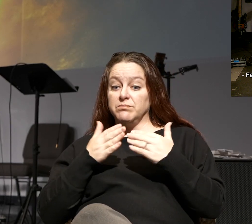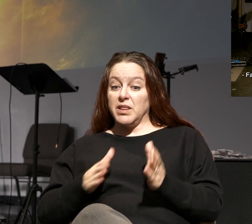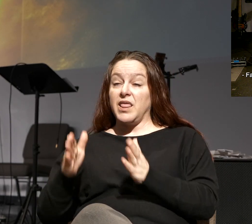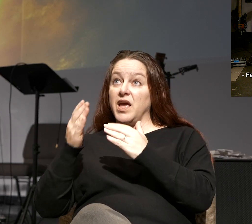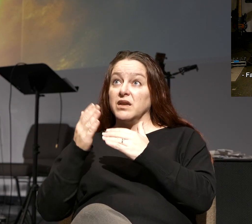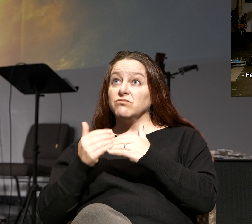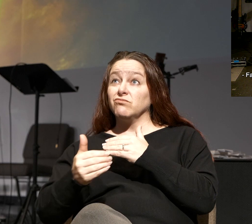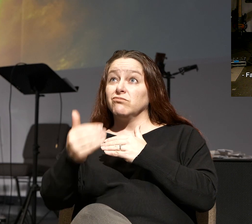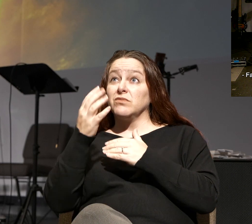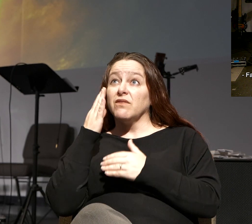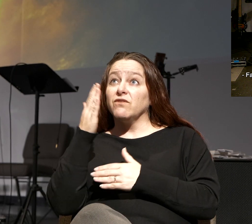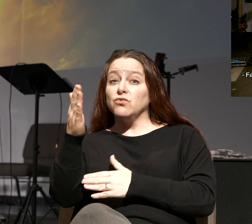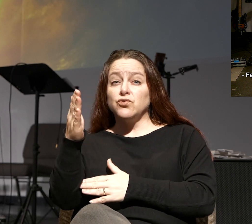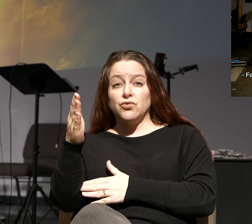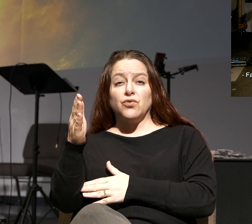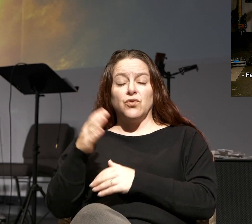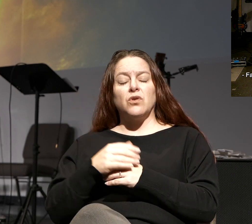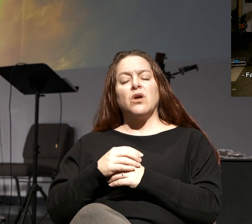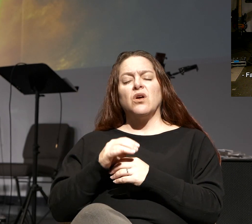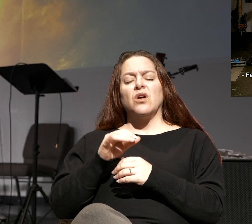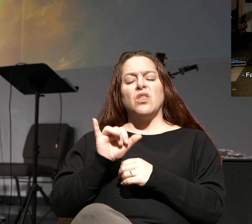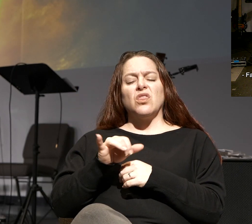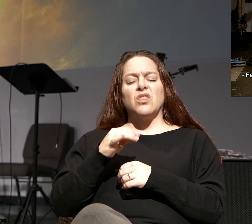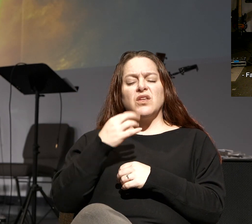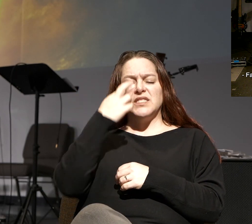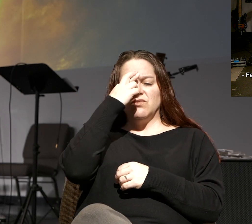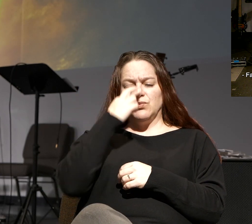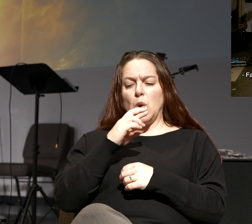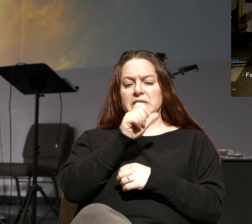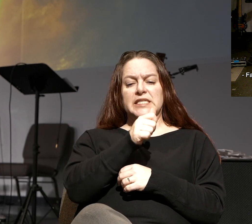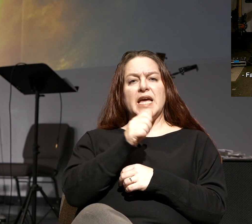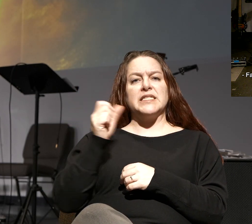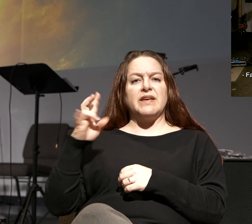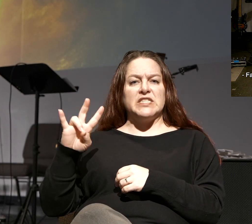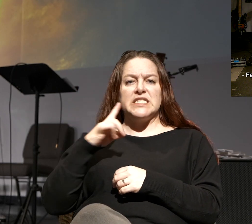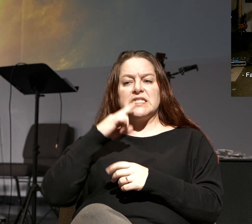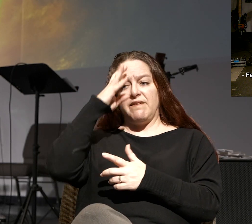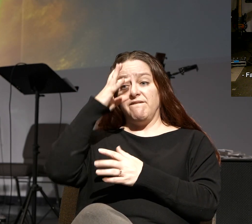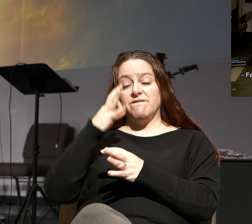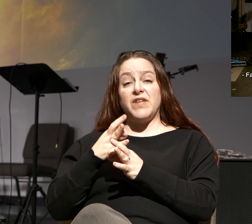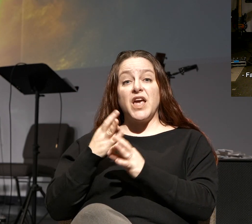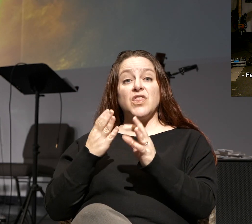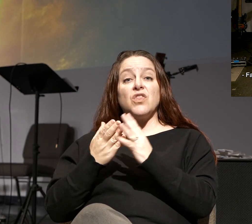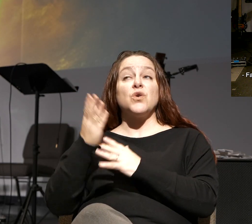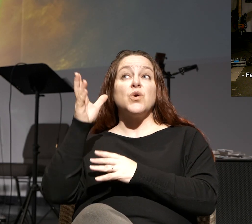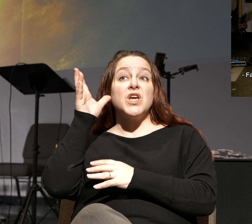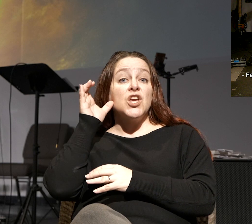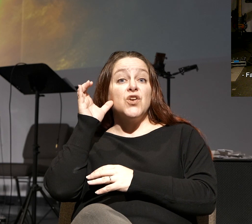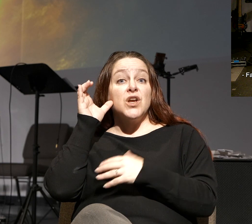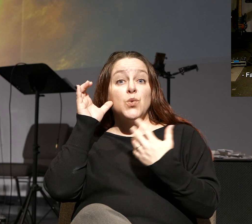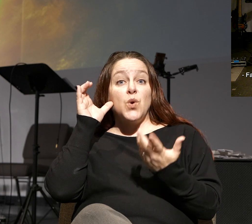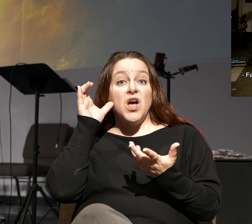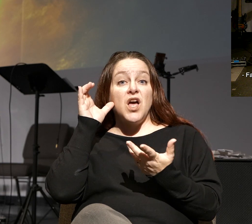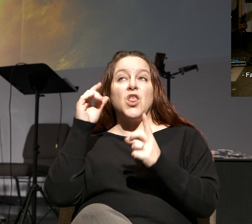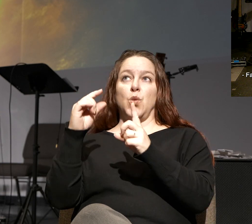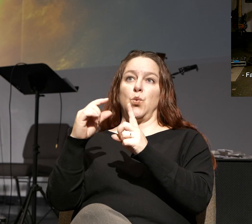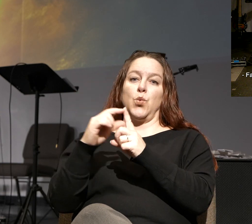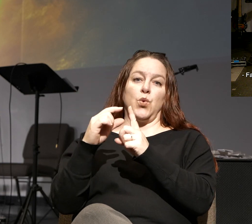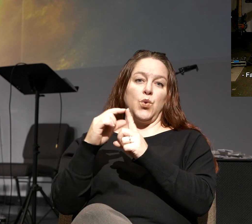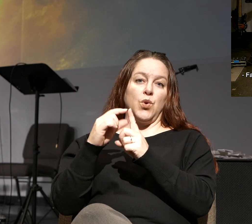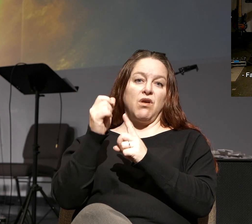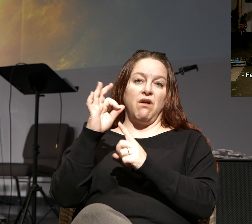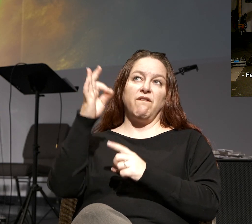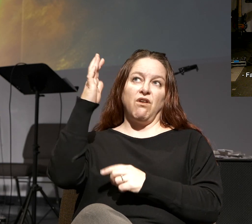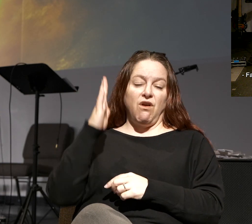And so I think that out. That's why it says Romans, Romans 10, 17 says, faith comes by hearing, hearing what? The Word of God.